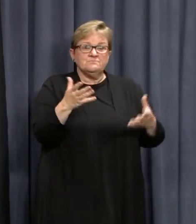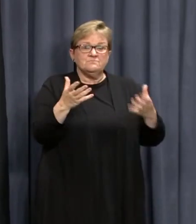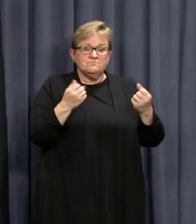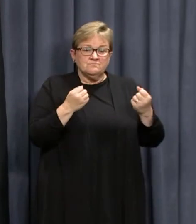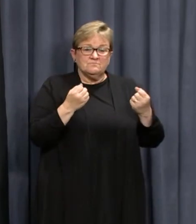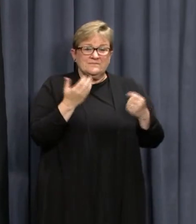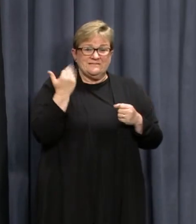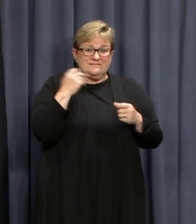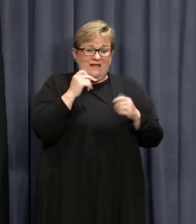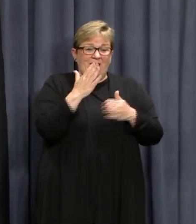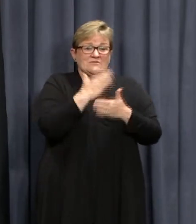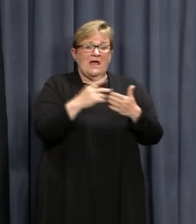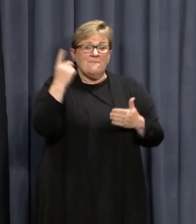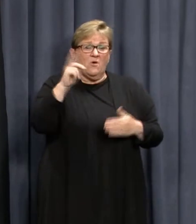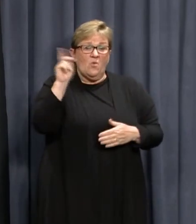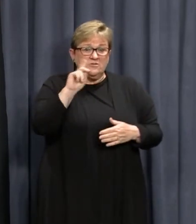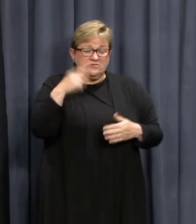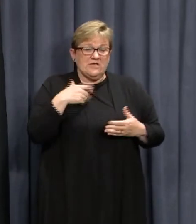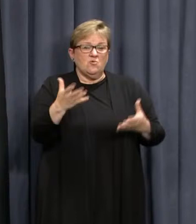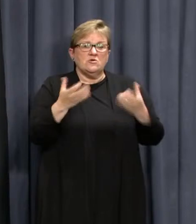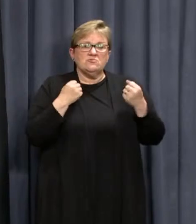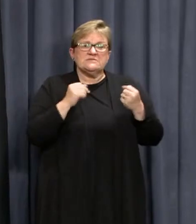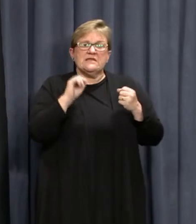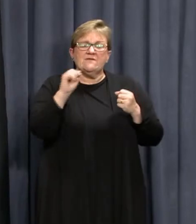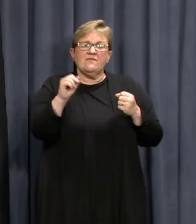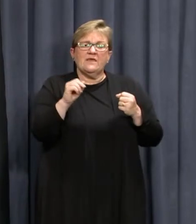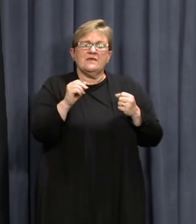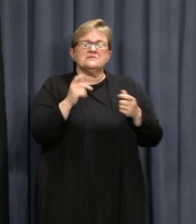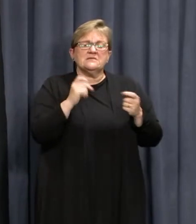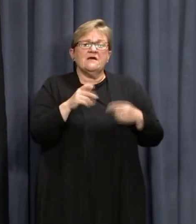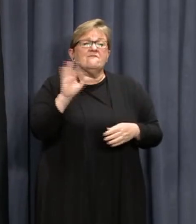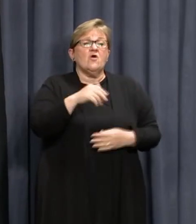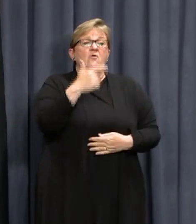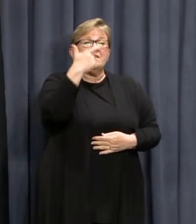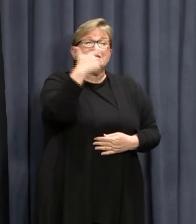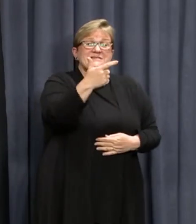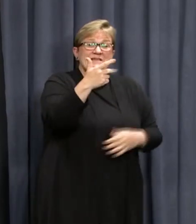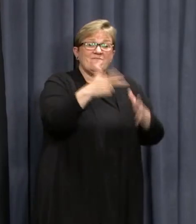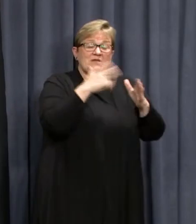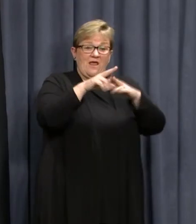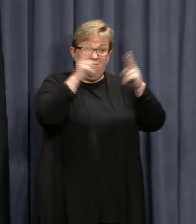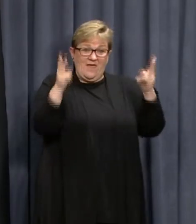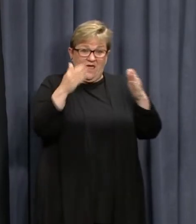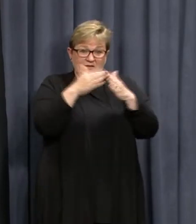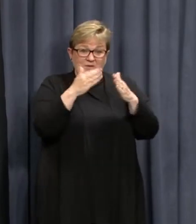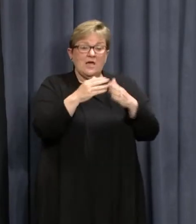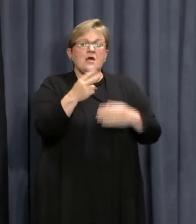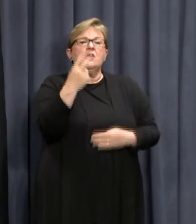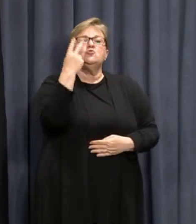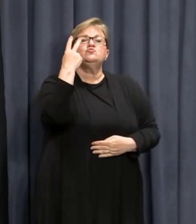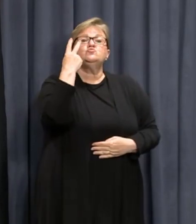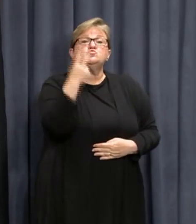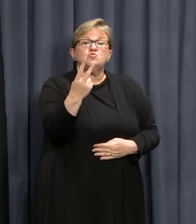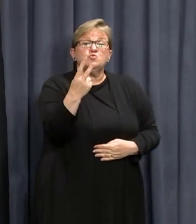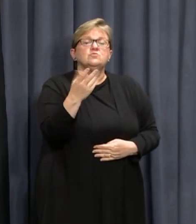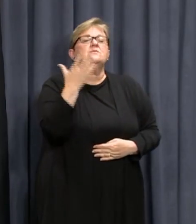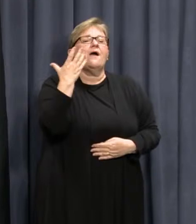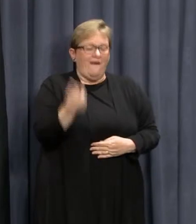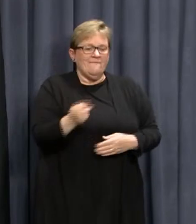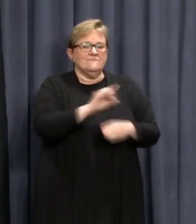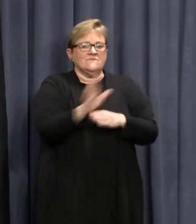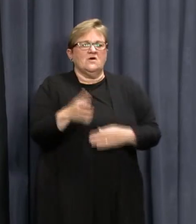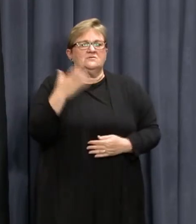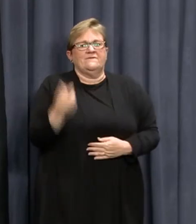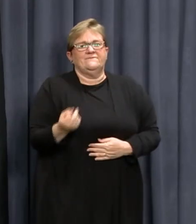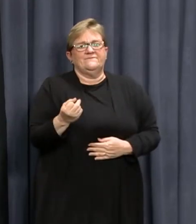returned just after 1.30pm today. Out of the seven other housemates, two have returned a positive